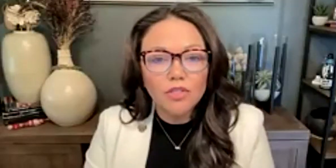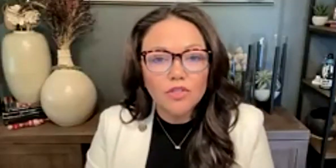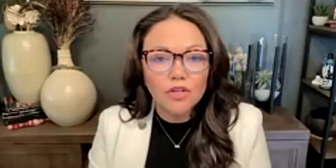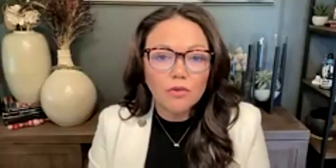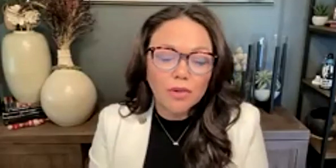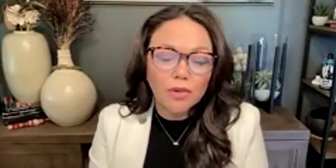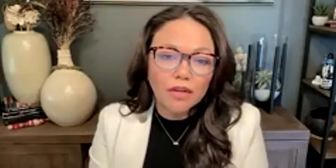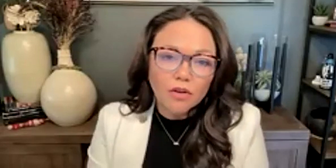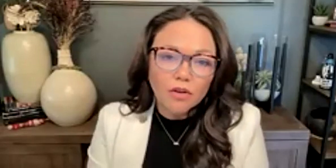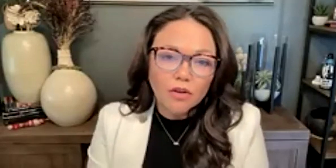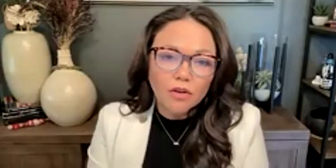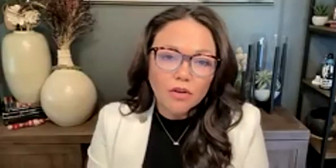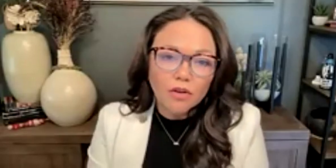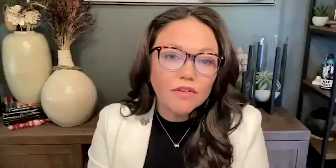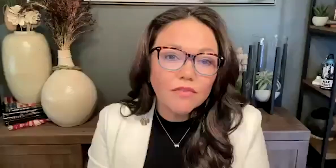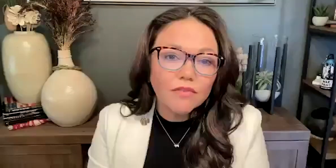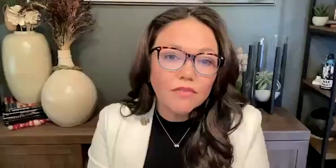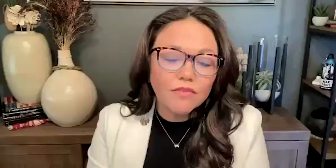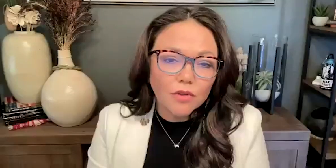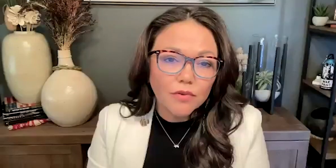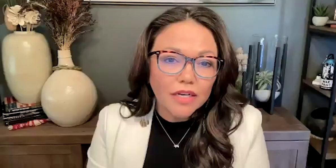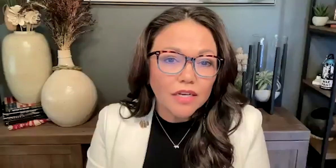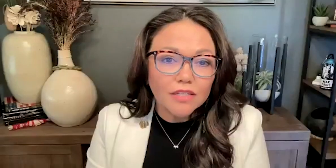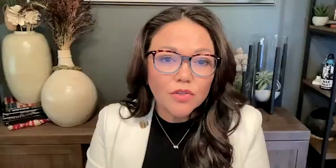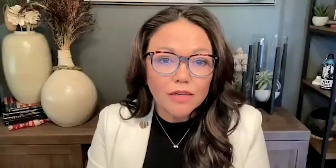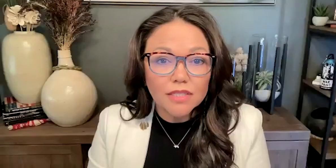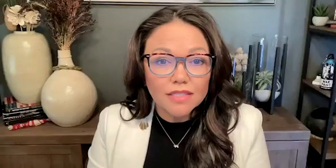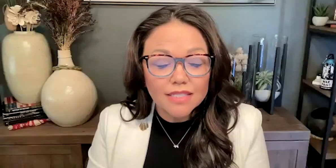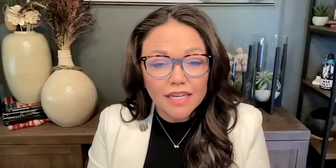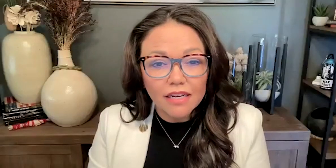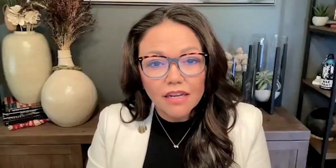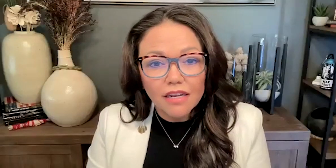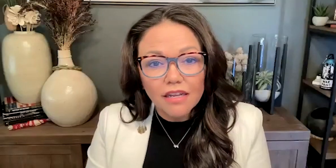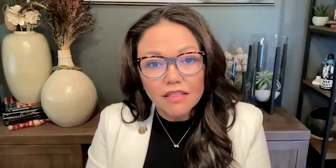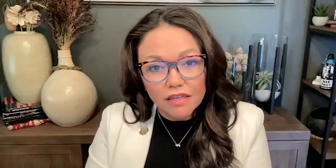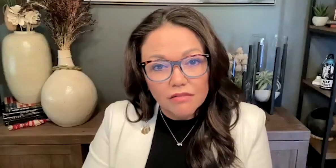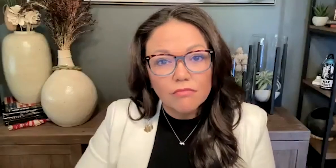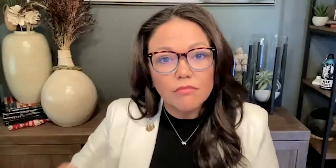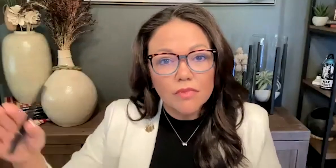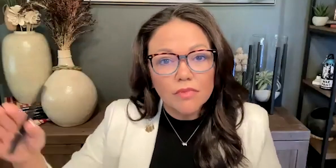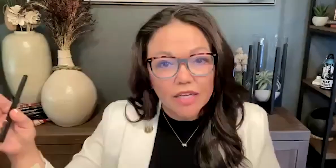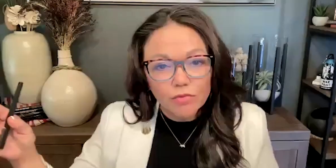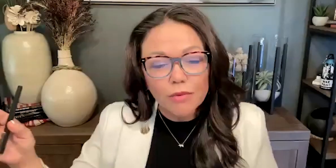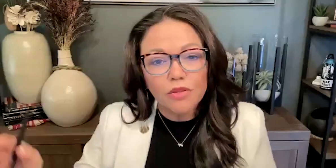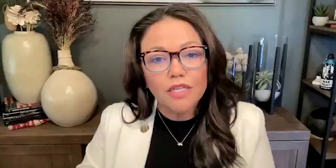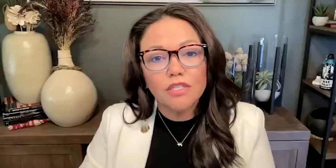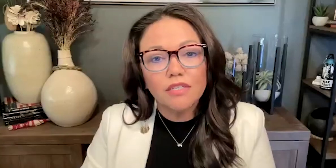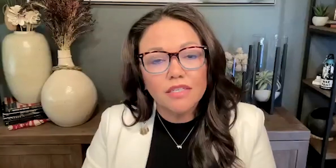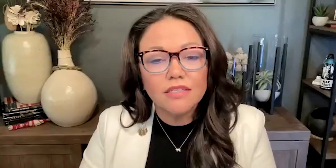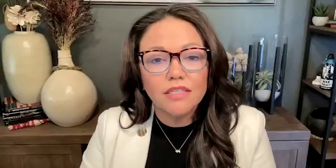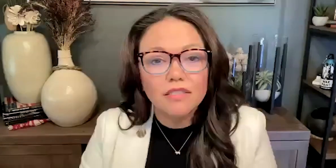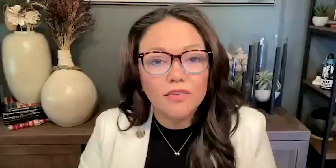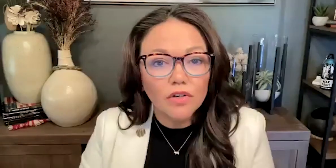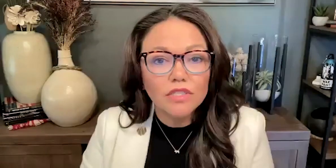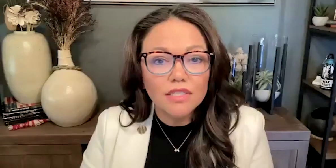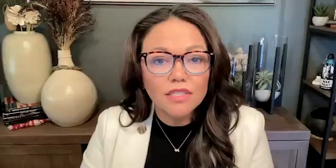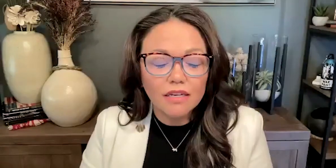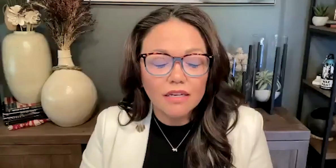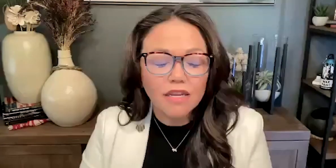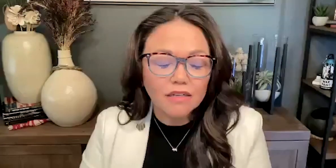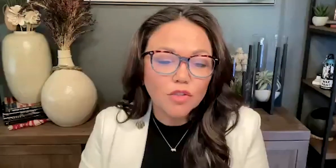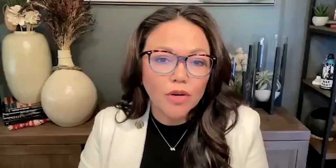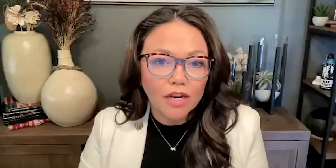terms of turnout, but with the 111 federally recognized tribes in the state, the Native population is diverse